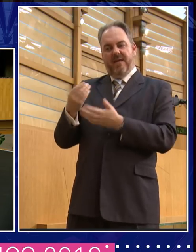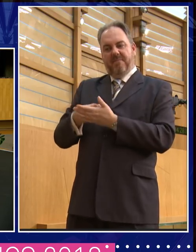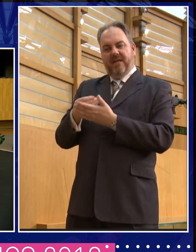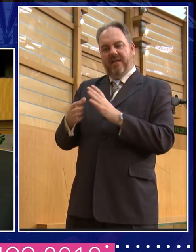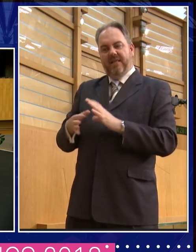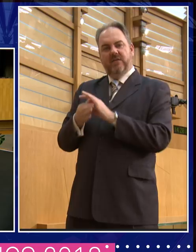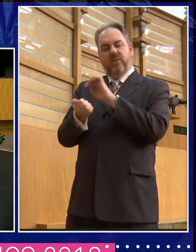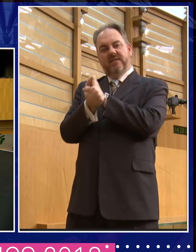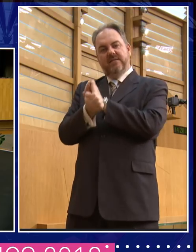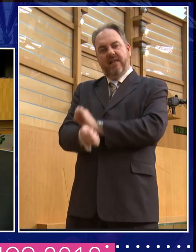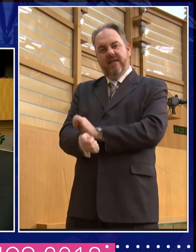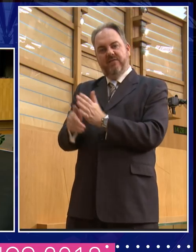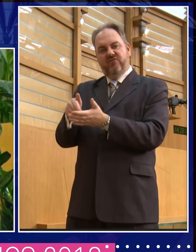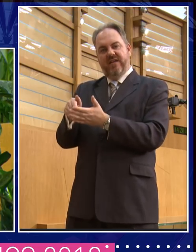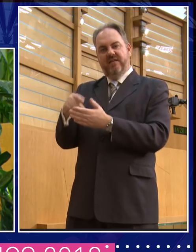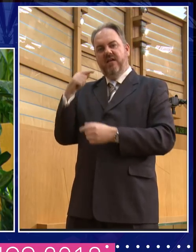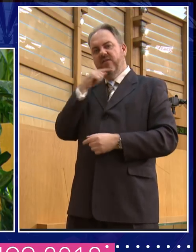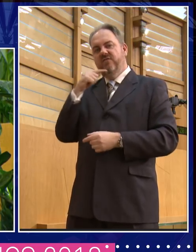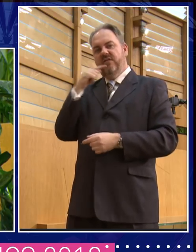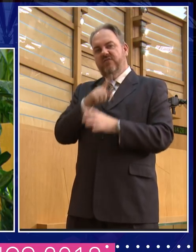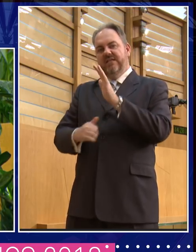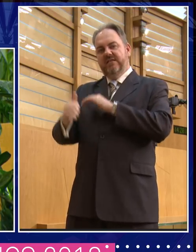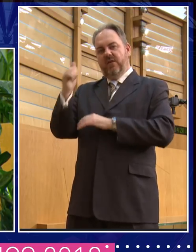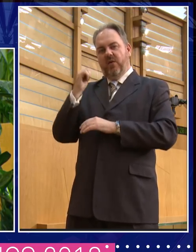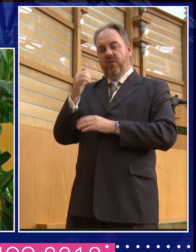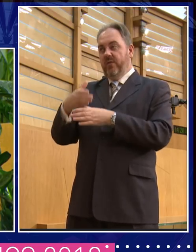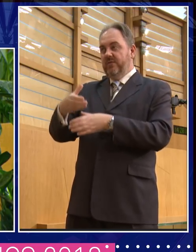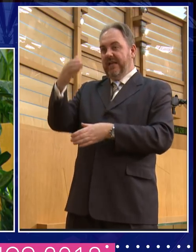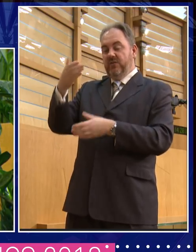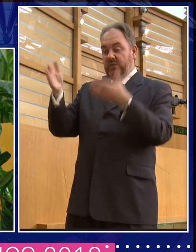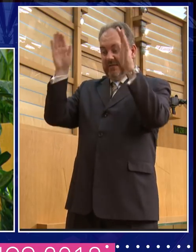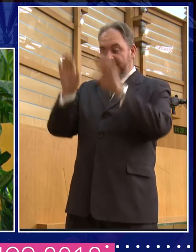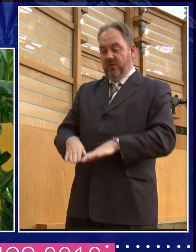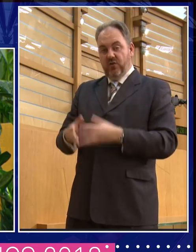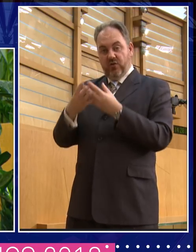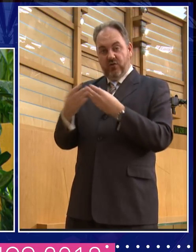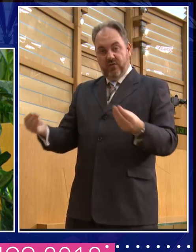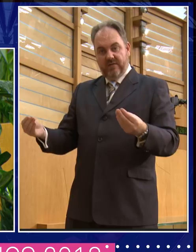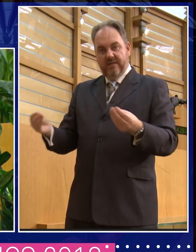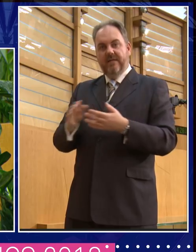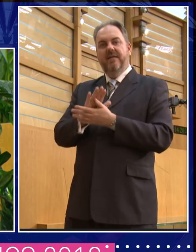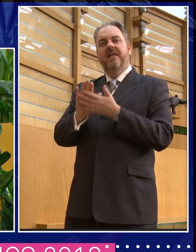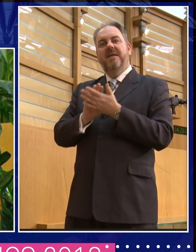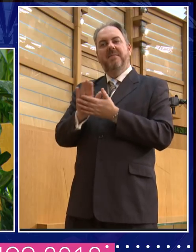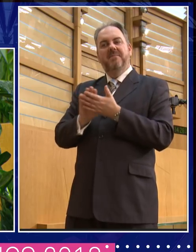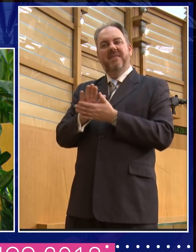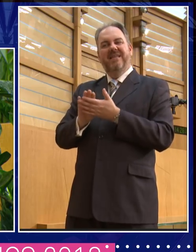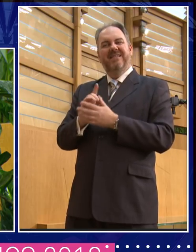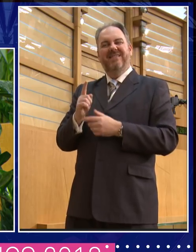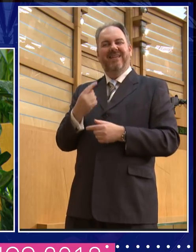I worry that removing those statues partly lets us off the hook. I mean, what